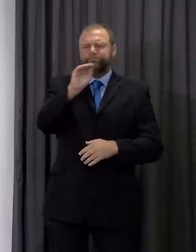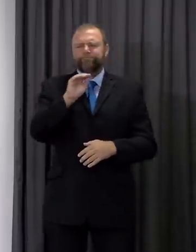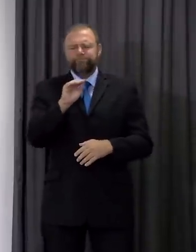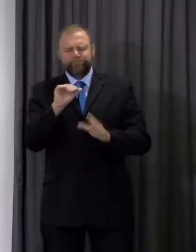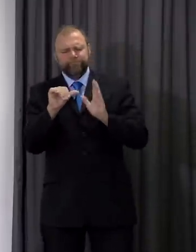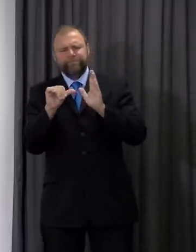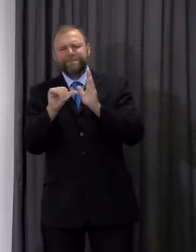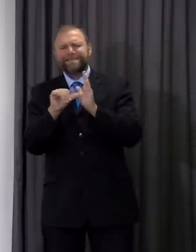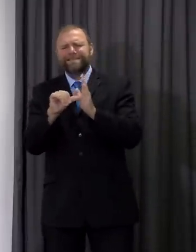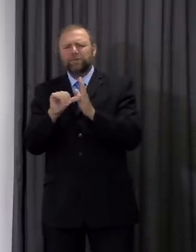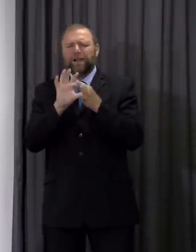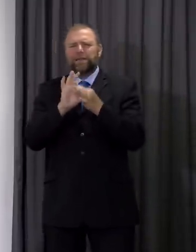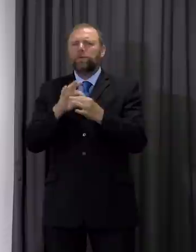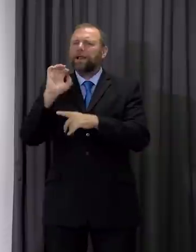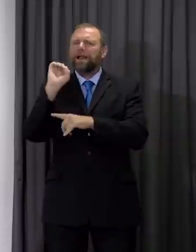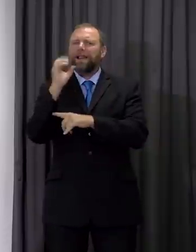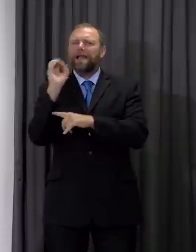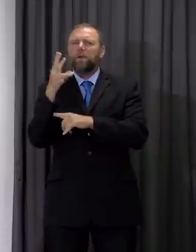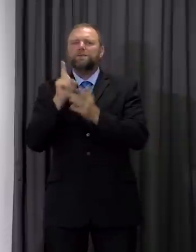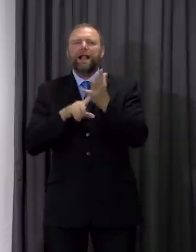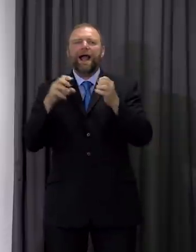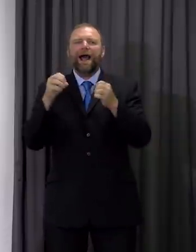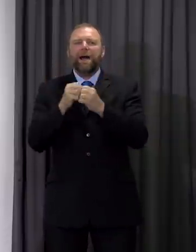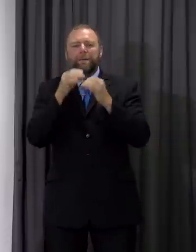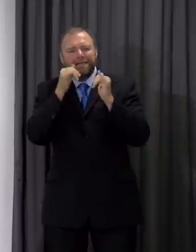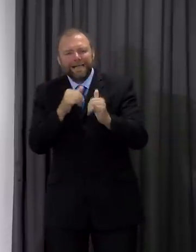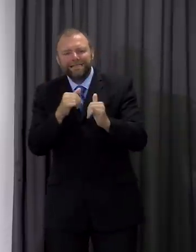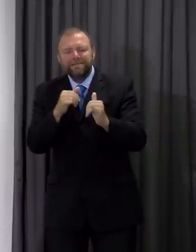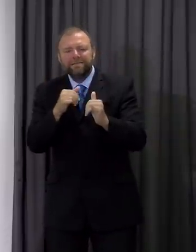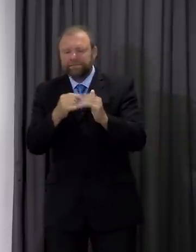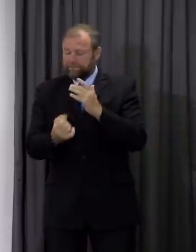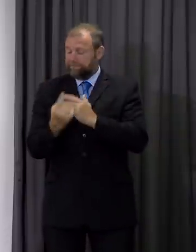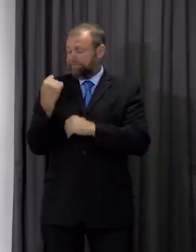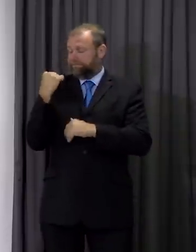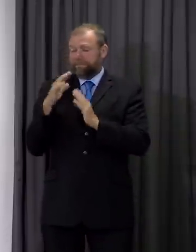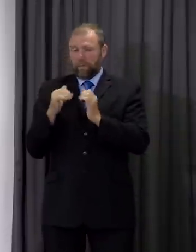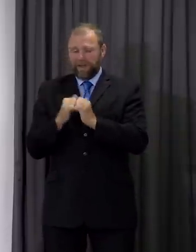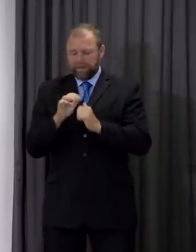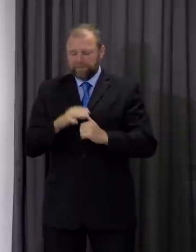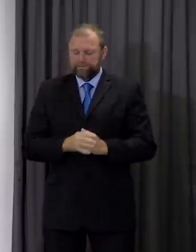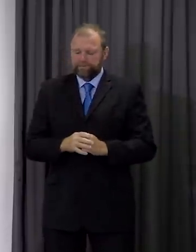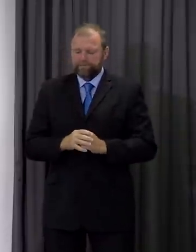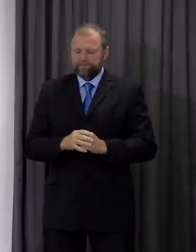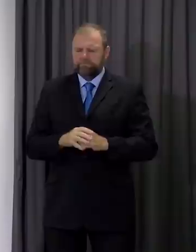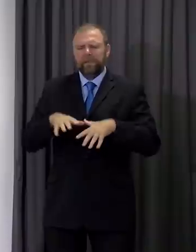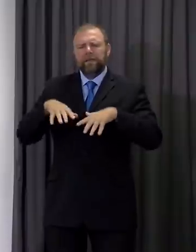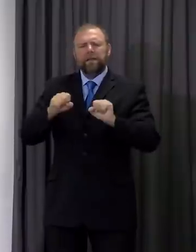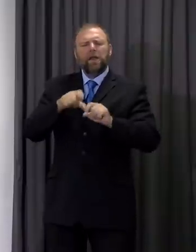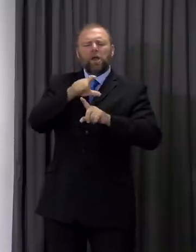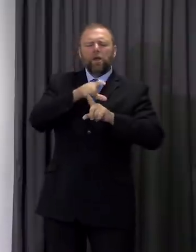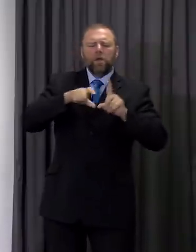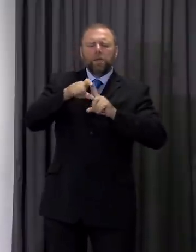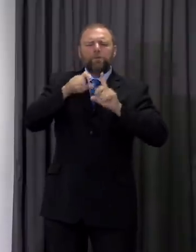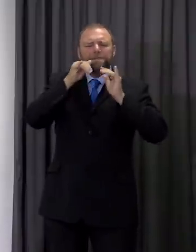testing, which came to a head over this weekend. We started community testing in Rhondda at the end